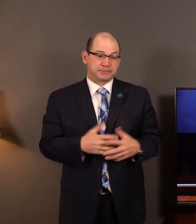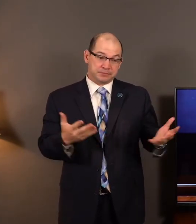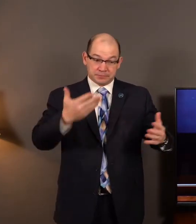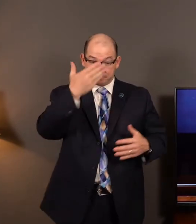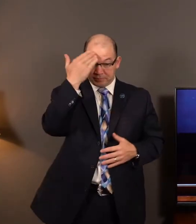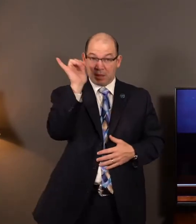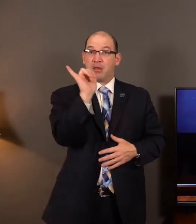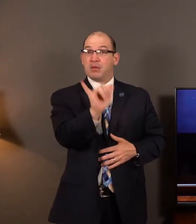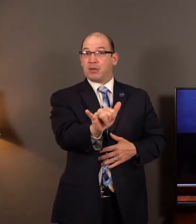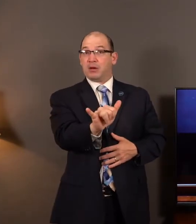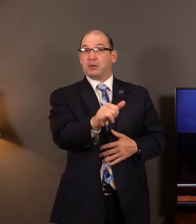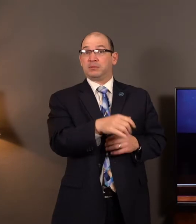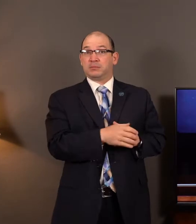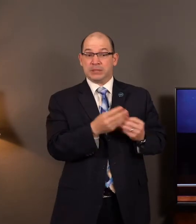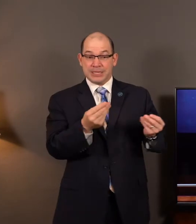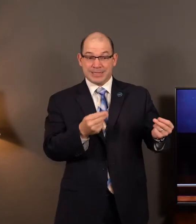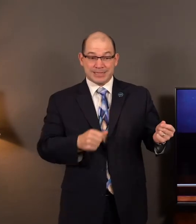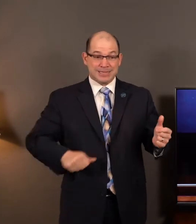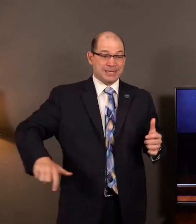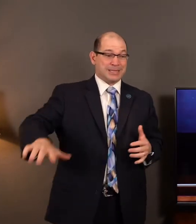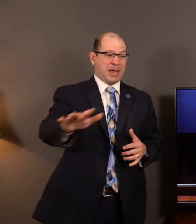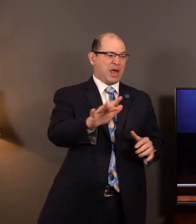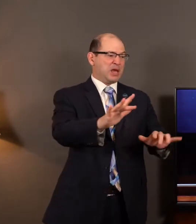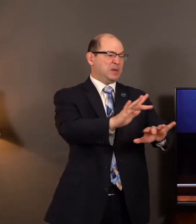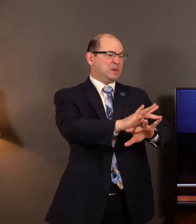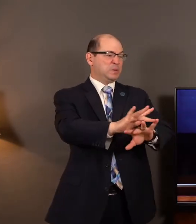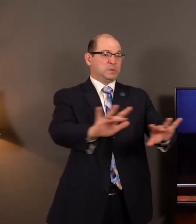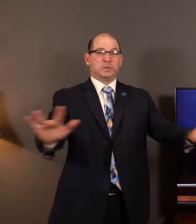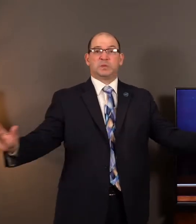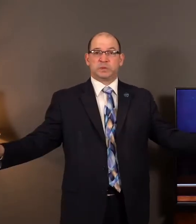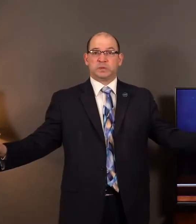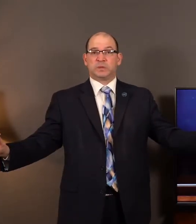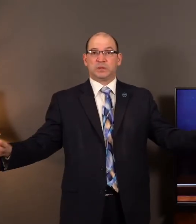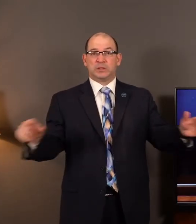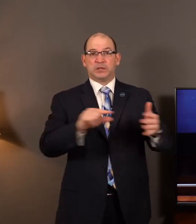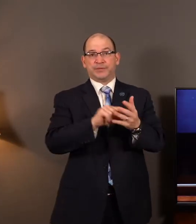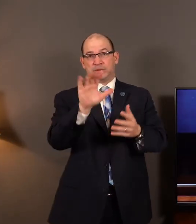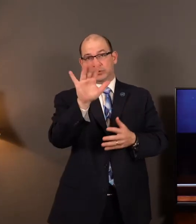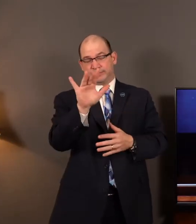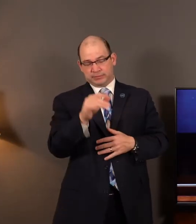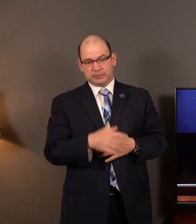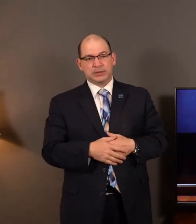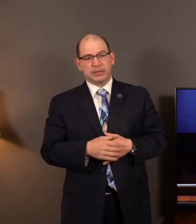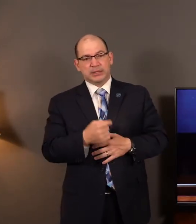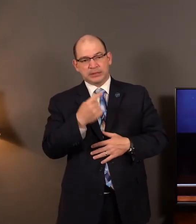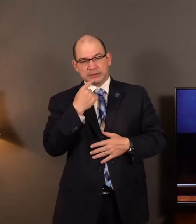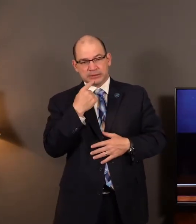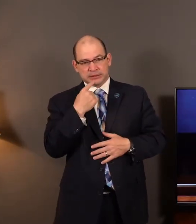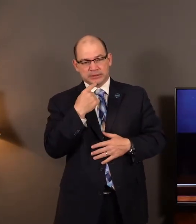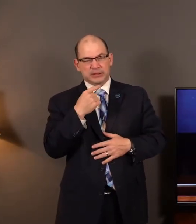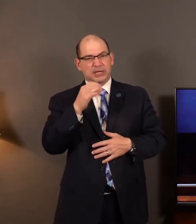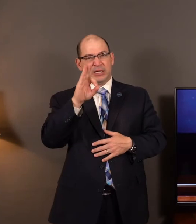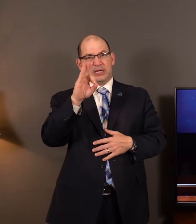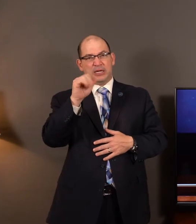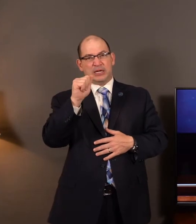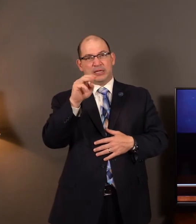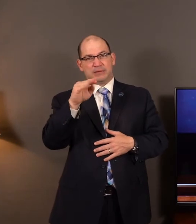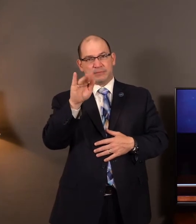we see, is that the land is barren. Look at verse number 25. And there was a great famine in Samaria because of the siege.